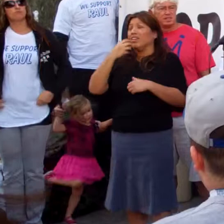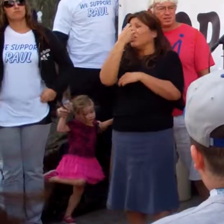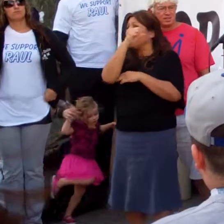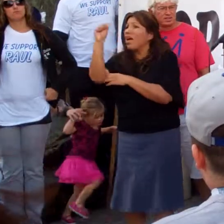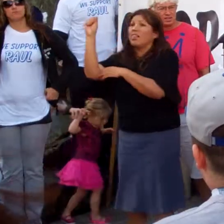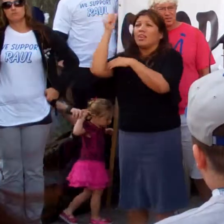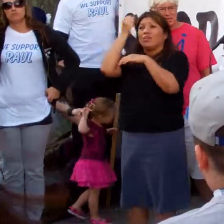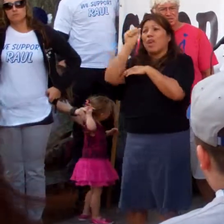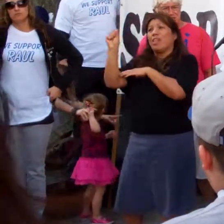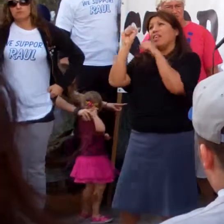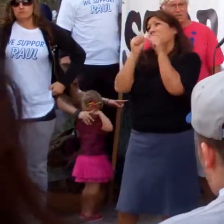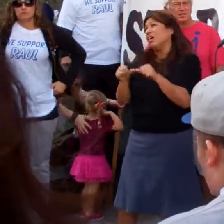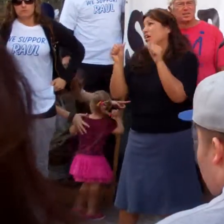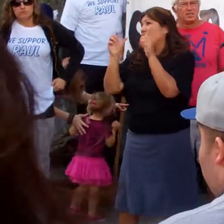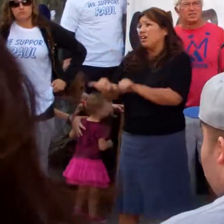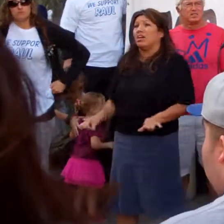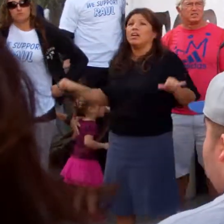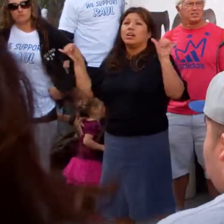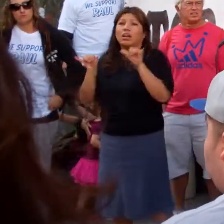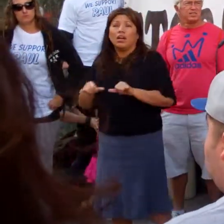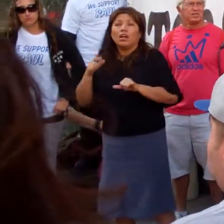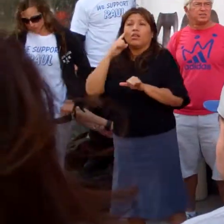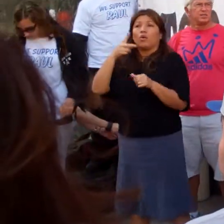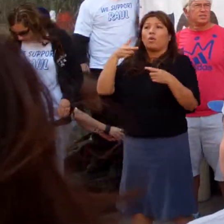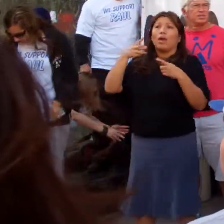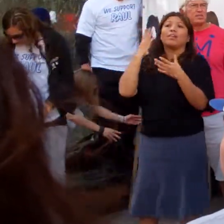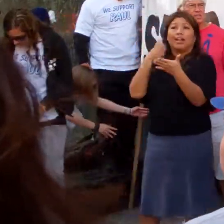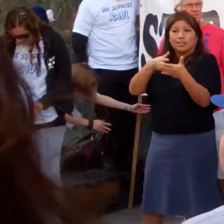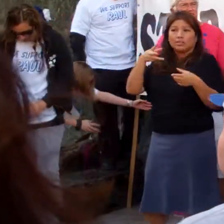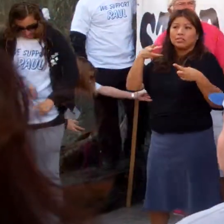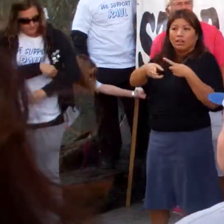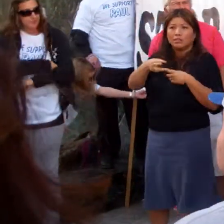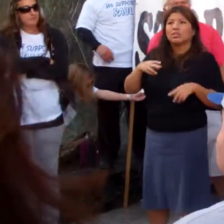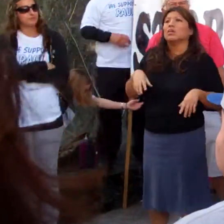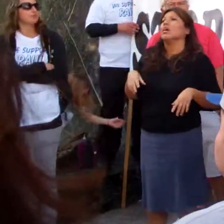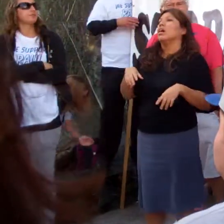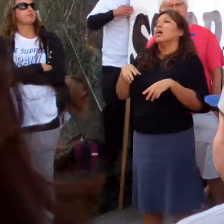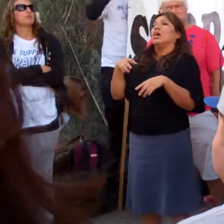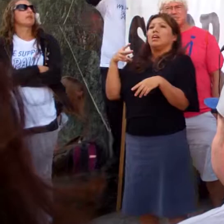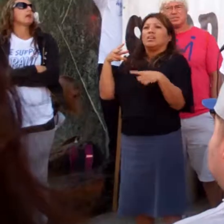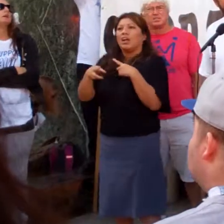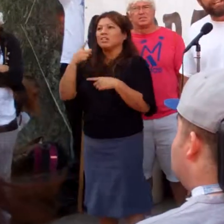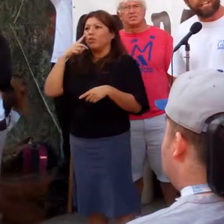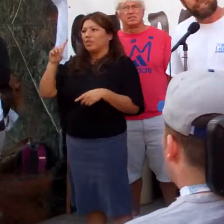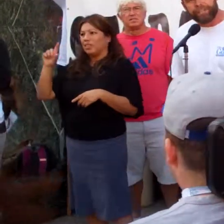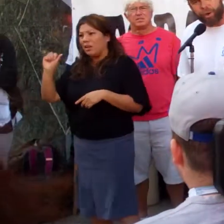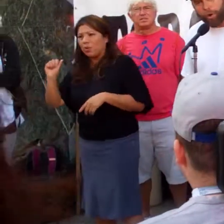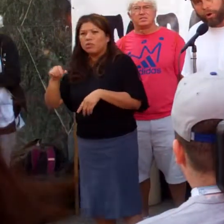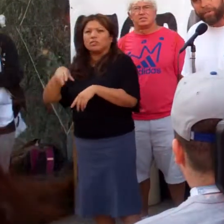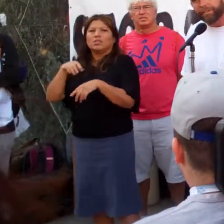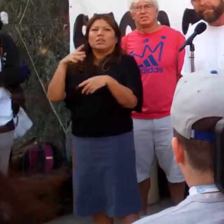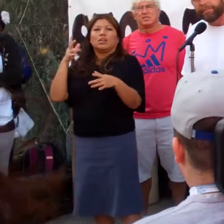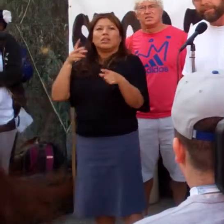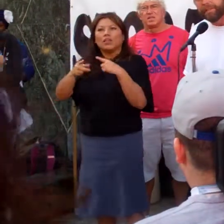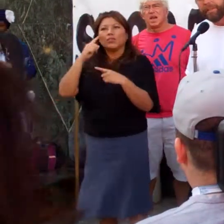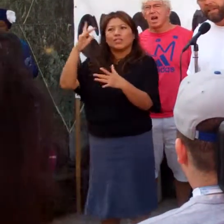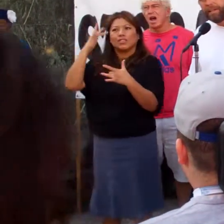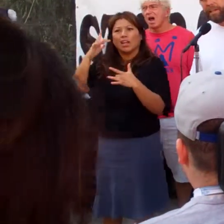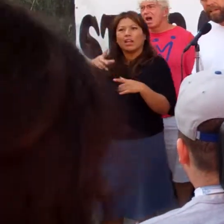for budget cuts in education, cuts for domestic workers, cuts for the disabled, cuts for the sick, cuts for the old?